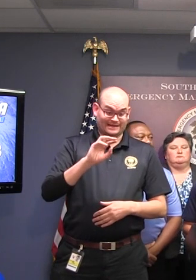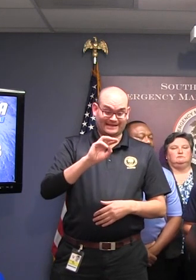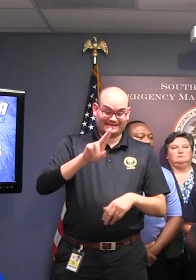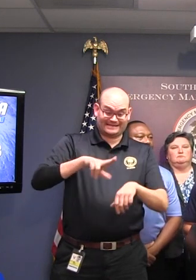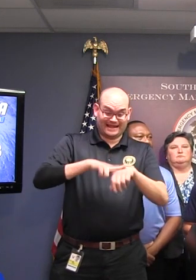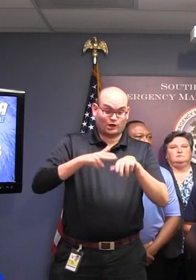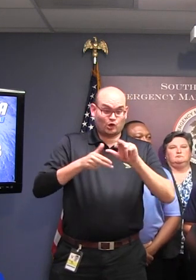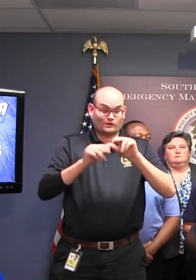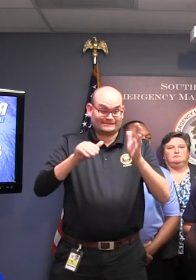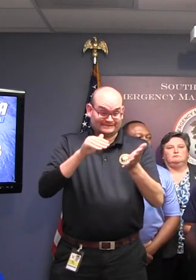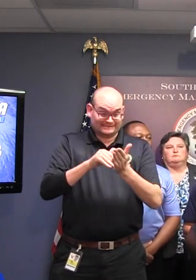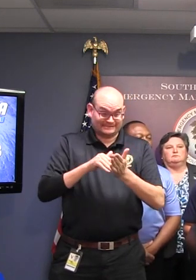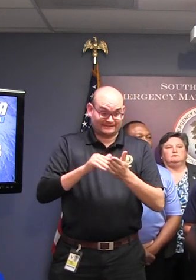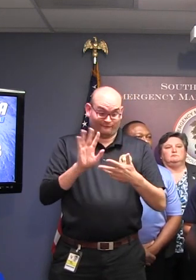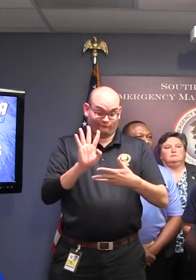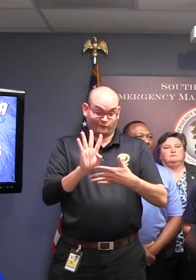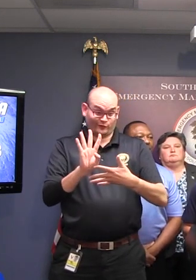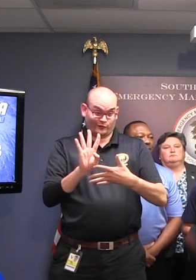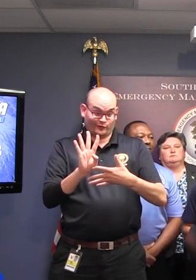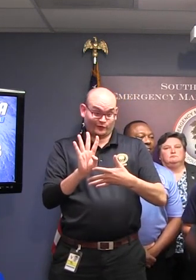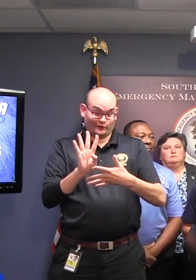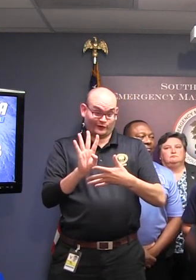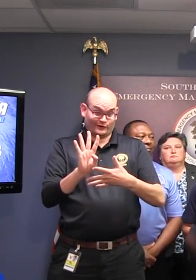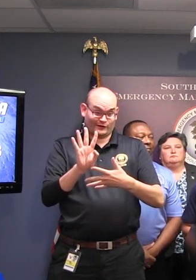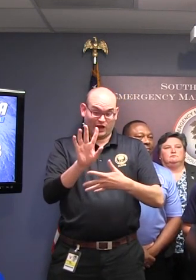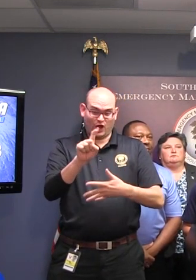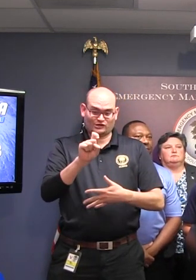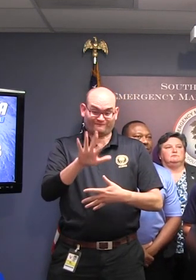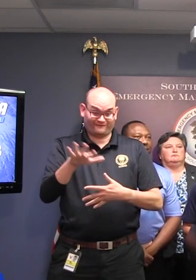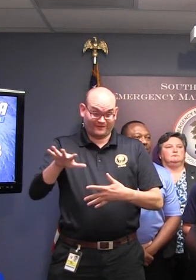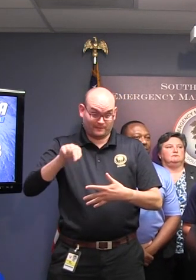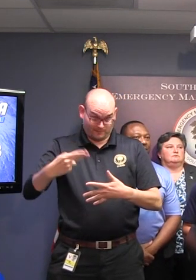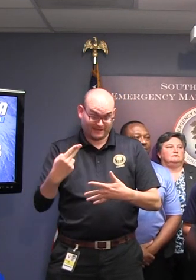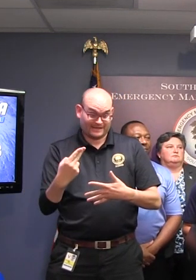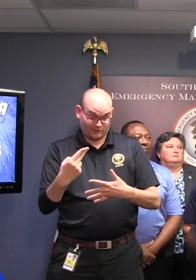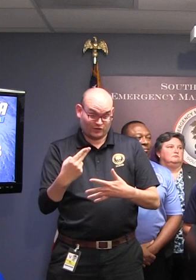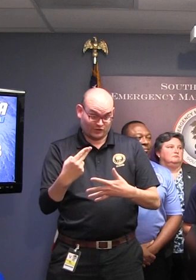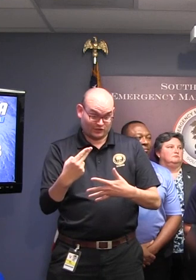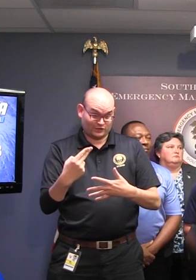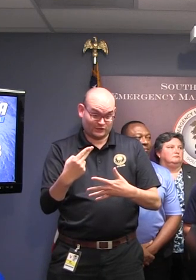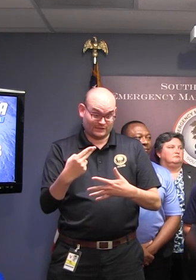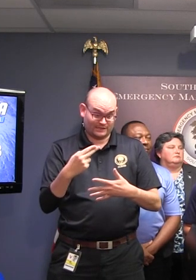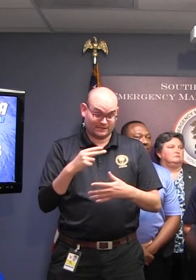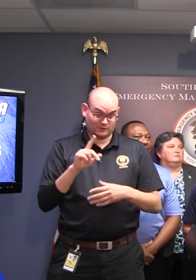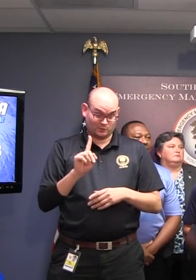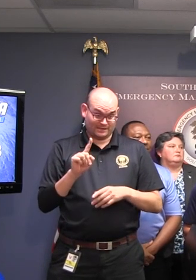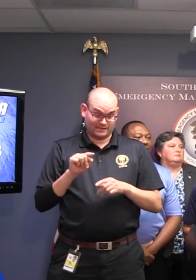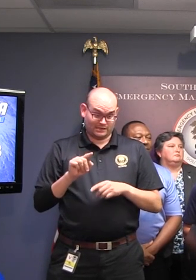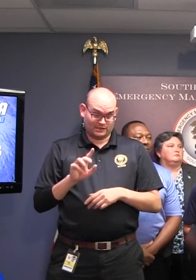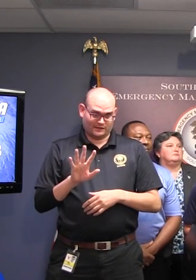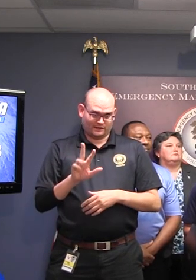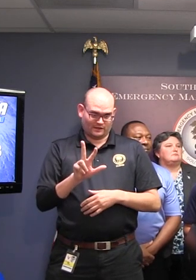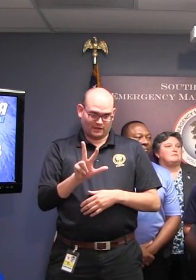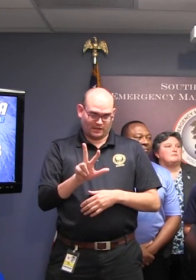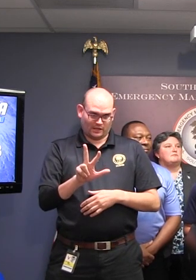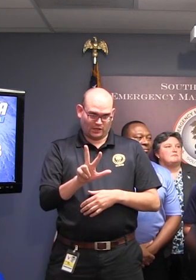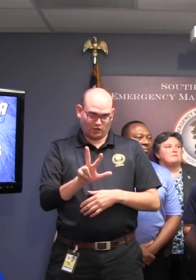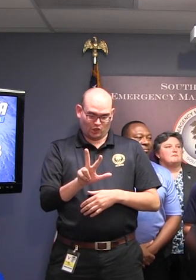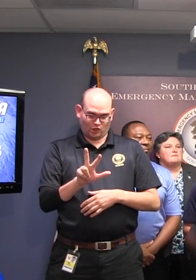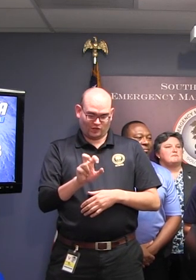Category 4 hurricane with winds of 155 miles an hour and is located about 345 miles southeast of Miami.